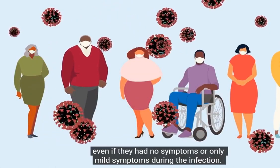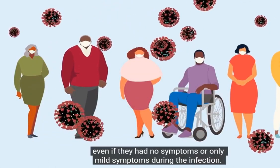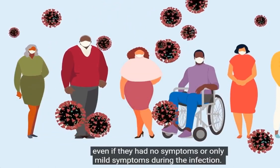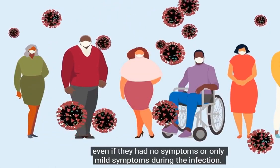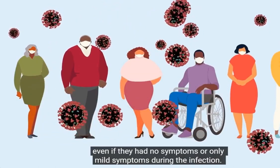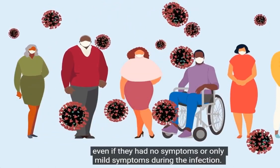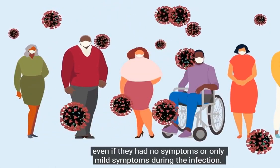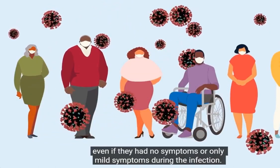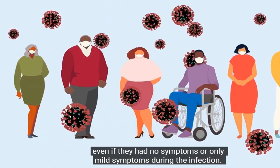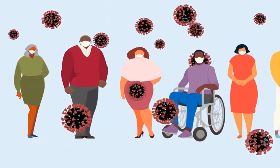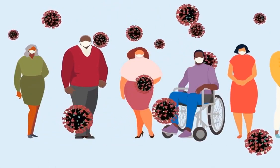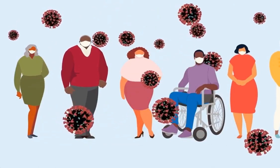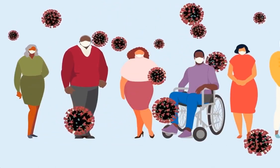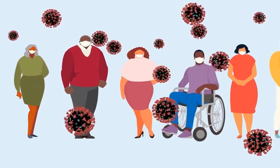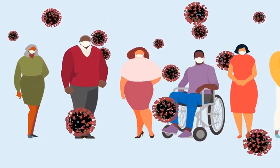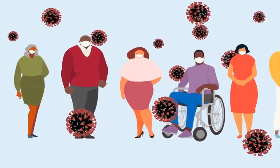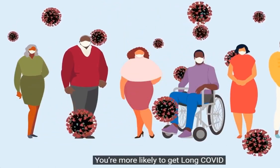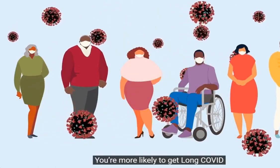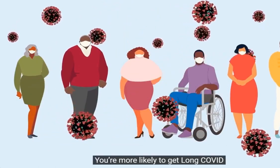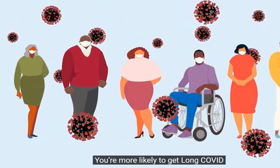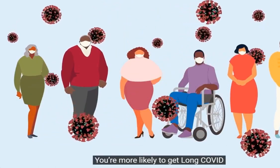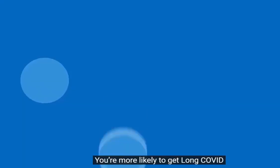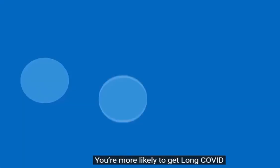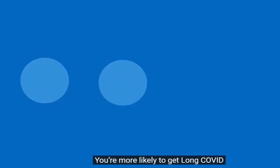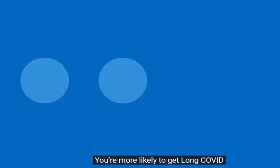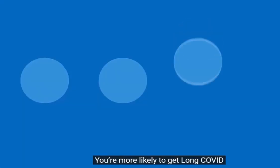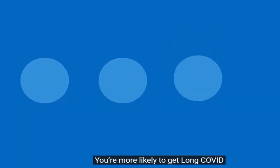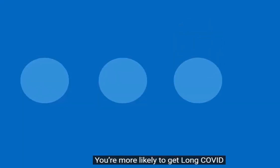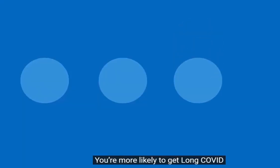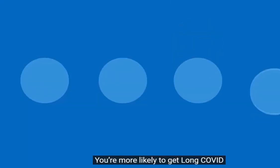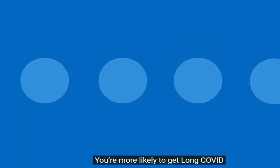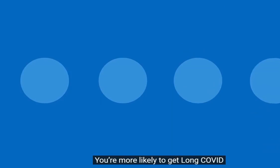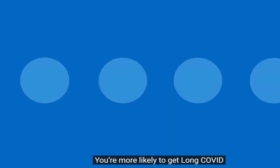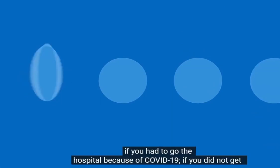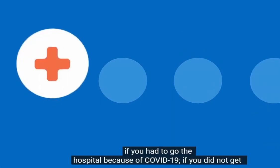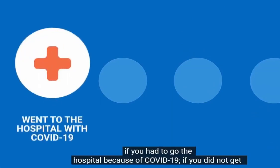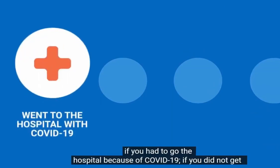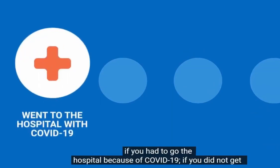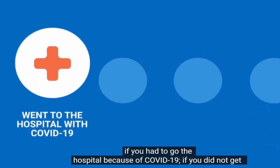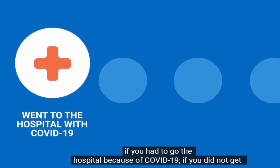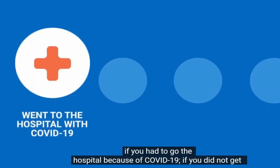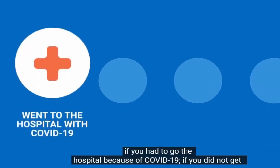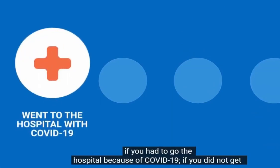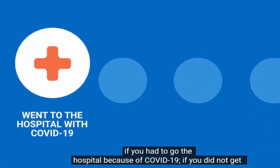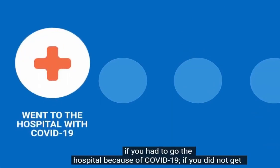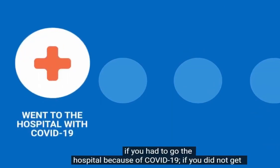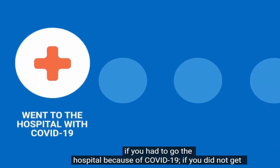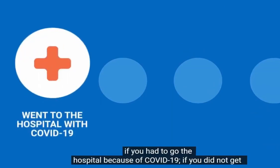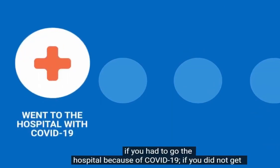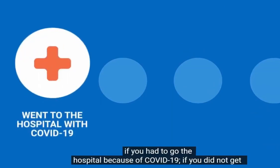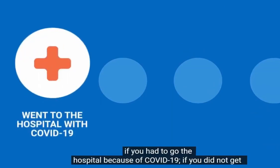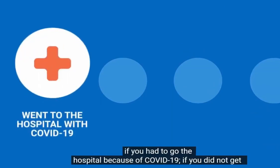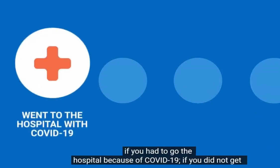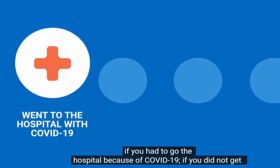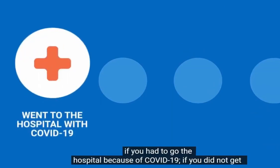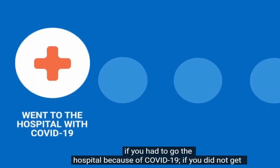during the infection. You're more likely to get long COVID if you had to go to the hospital because of COVID-19,